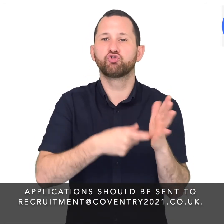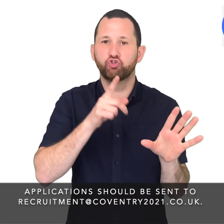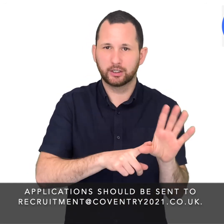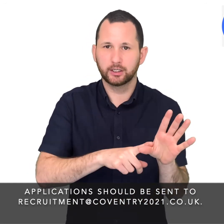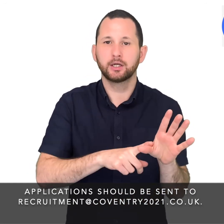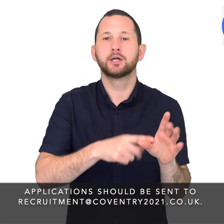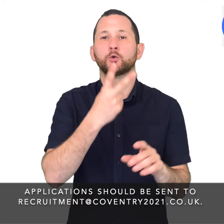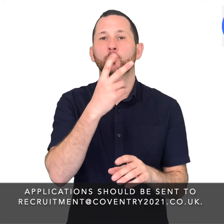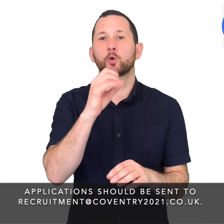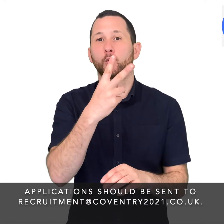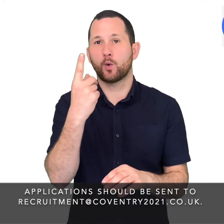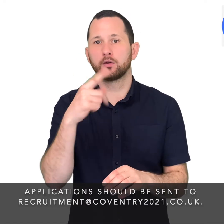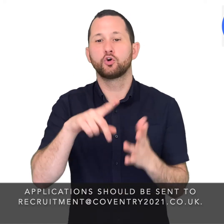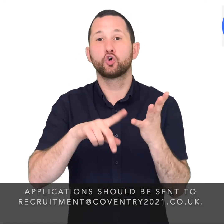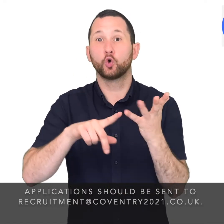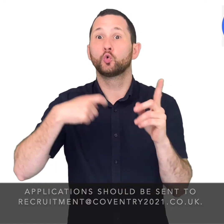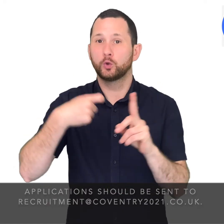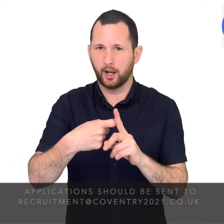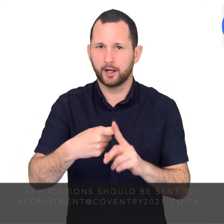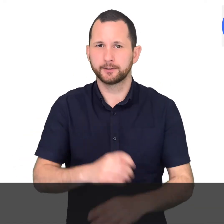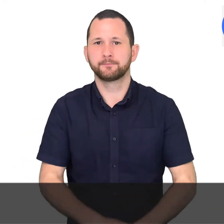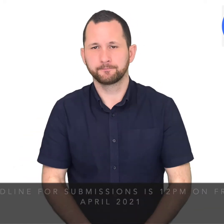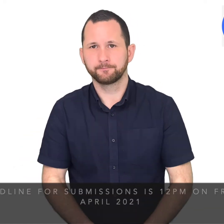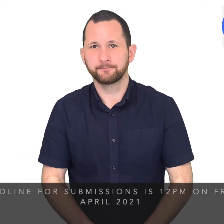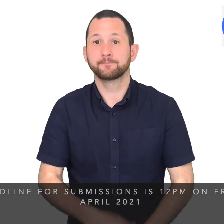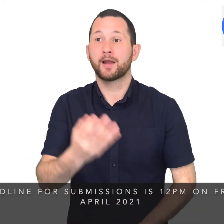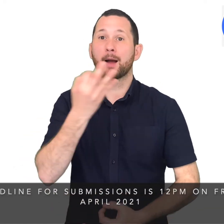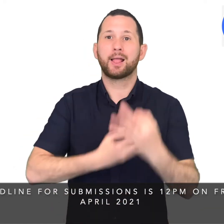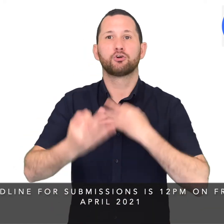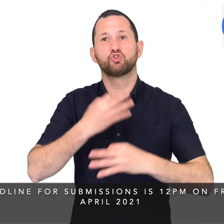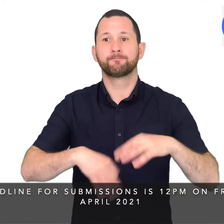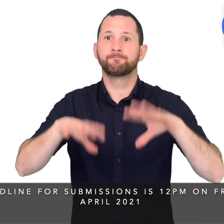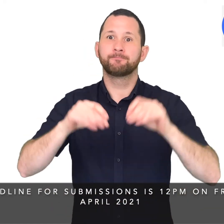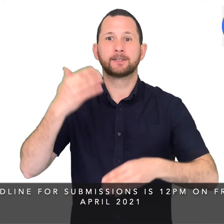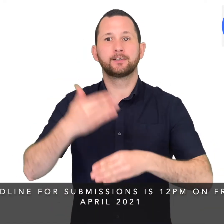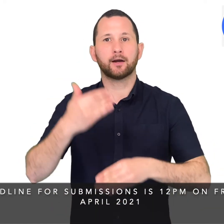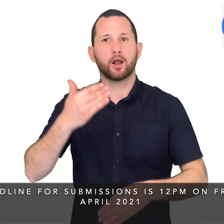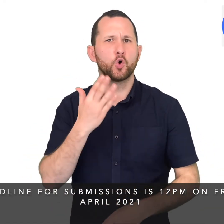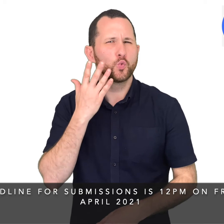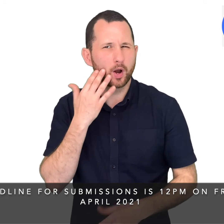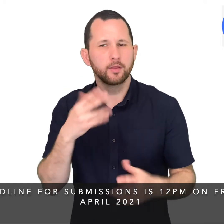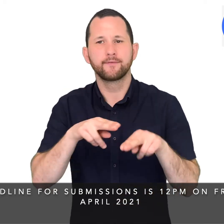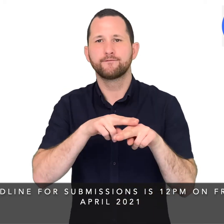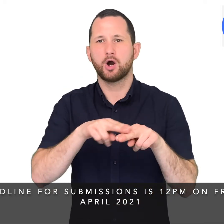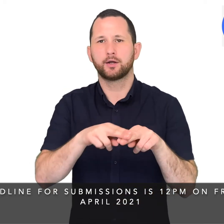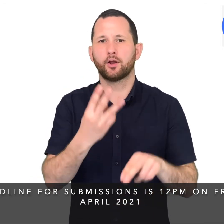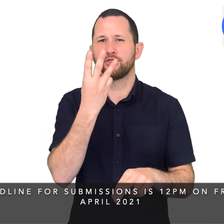.co.uk The deadline for submissions is 12 noon on Friday